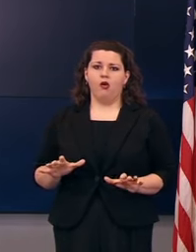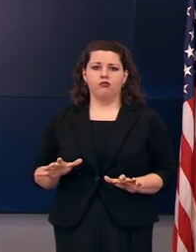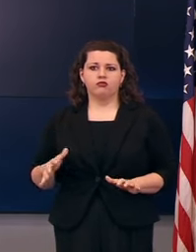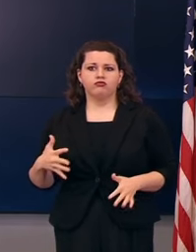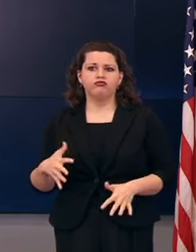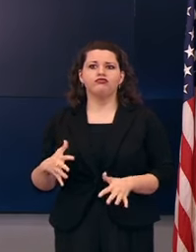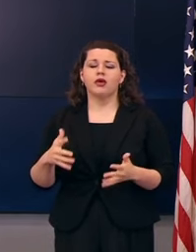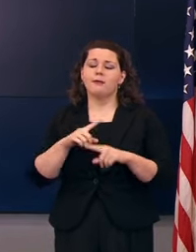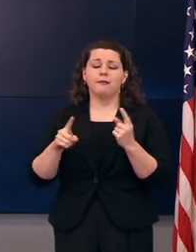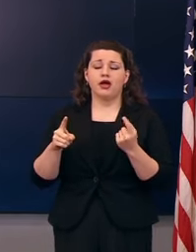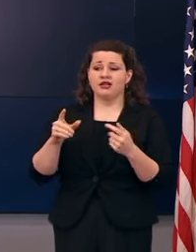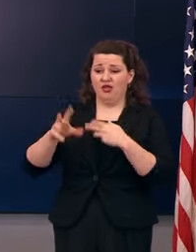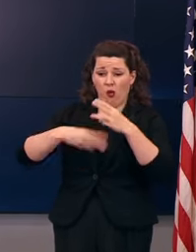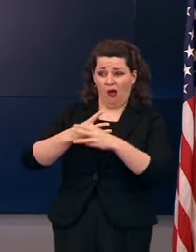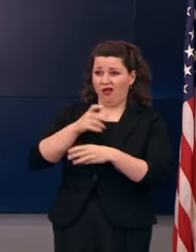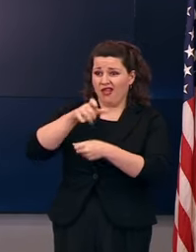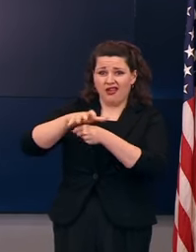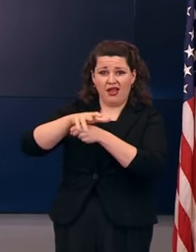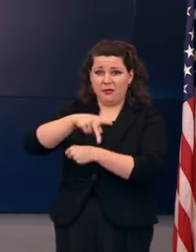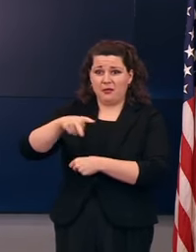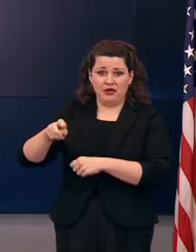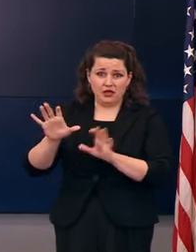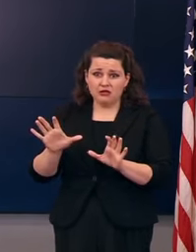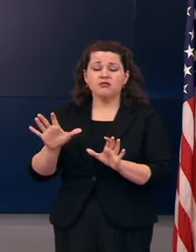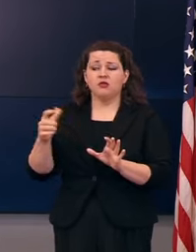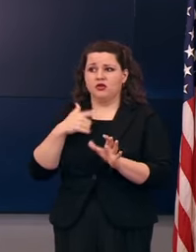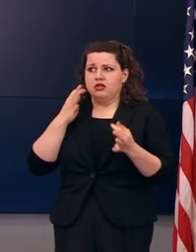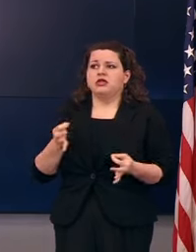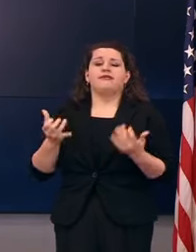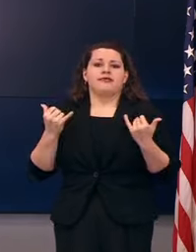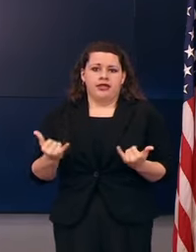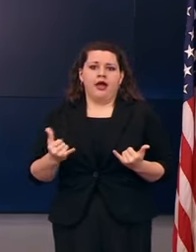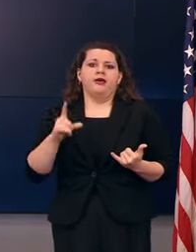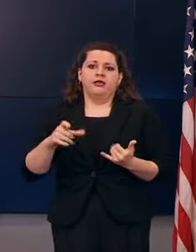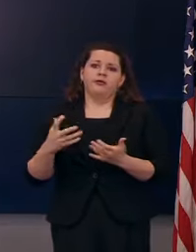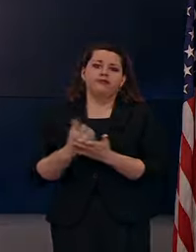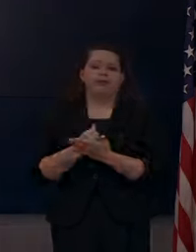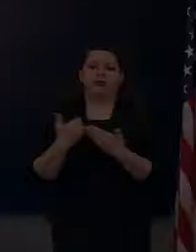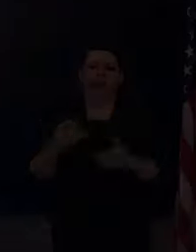to the global shortage of PPE supply, we have determined that now is the time to take this action. little the on. And with